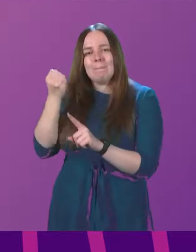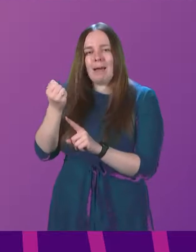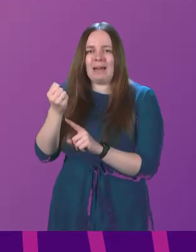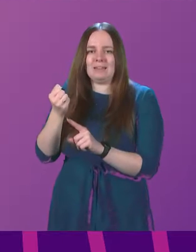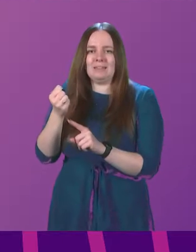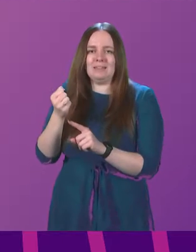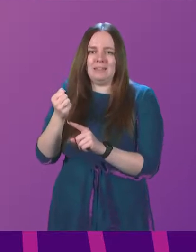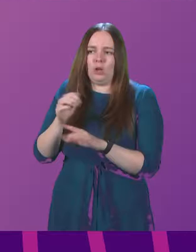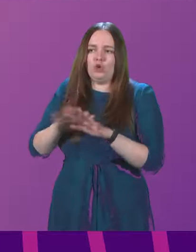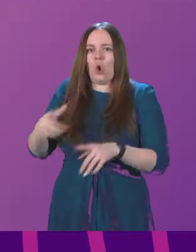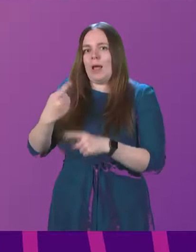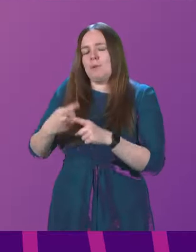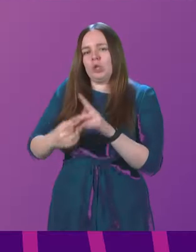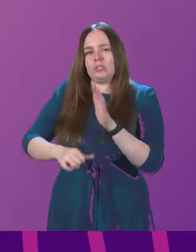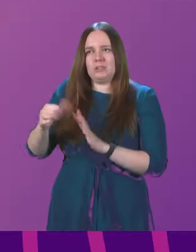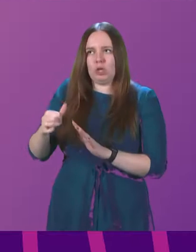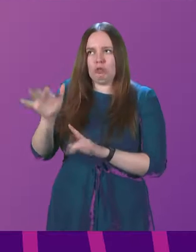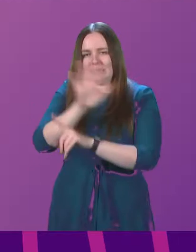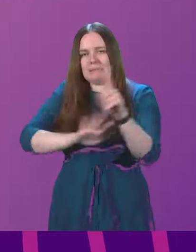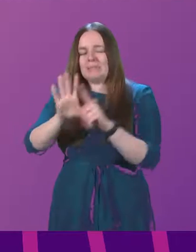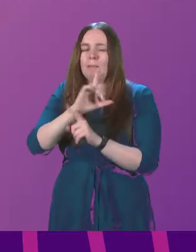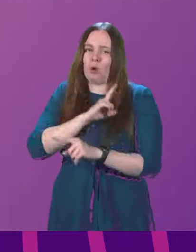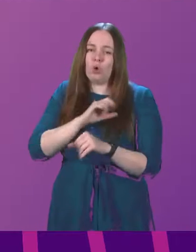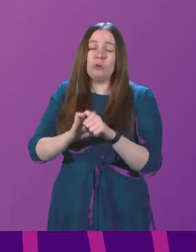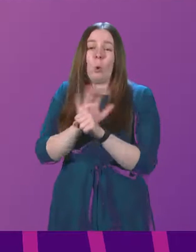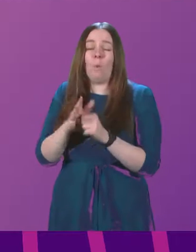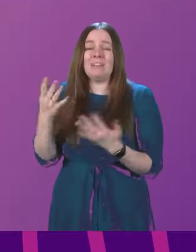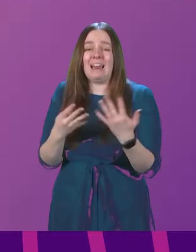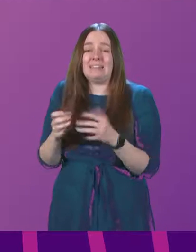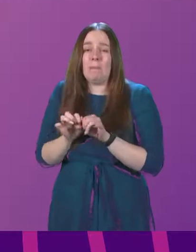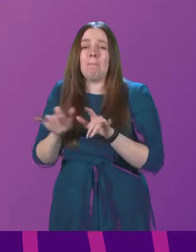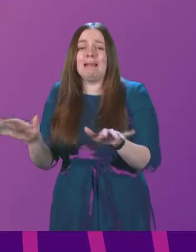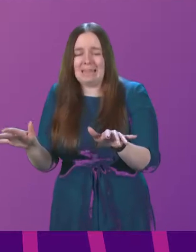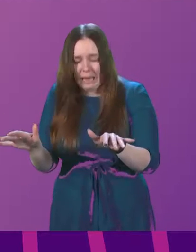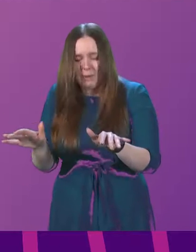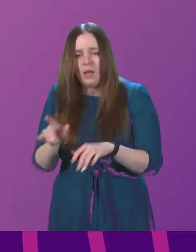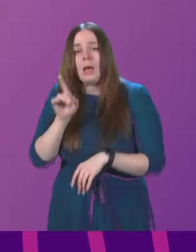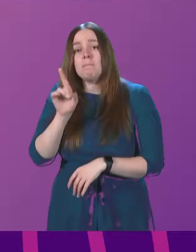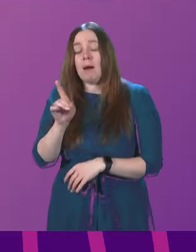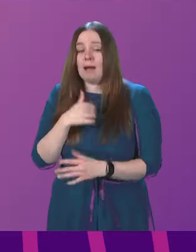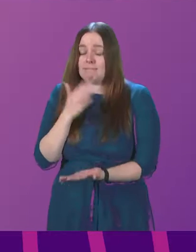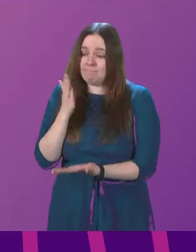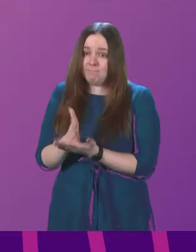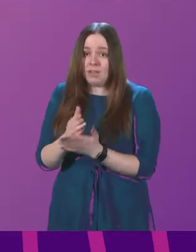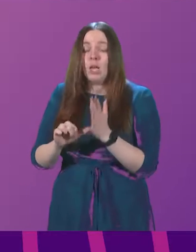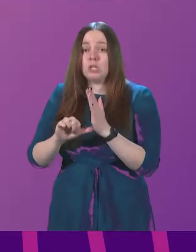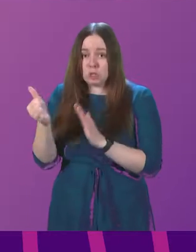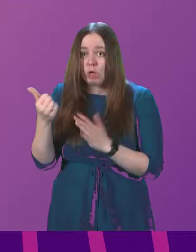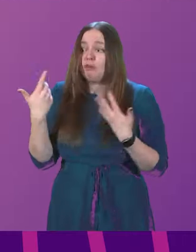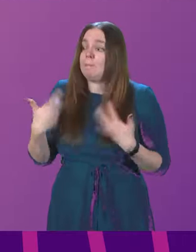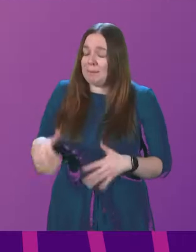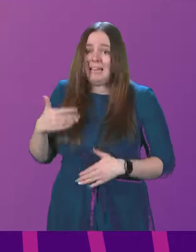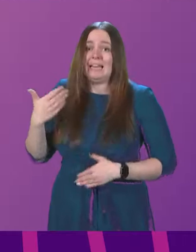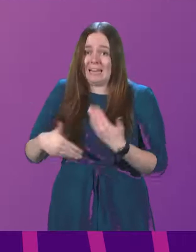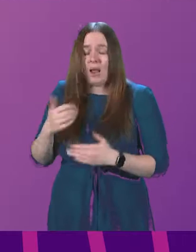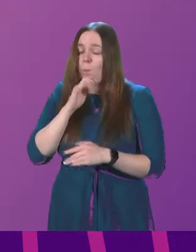surgery right across the board because of the COVID-19 pandemic, but I assure you that surgery has gone on and